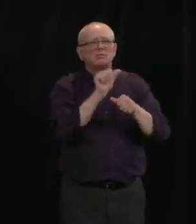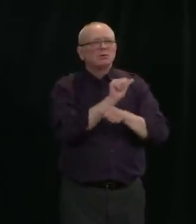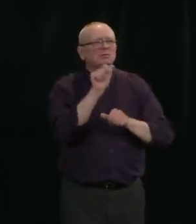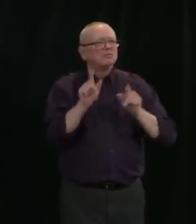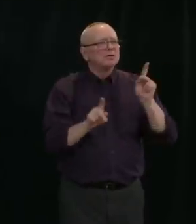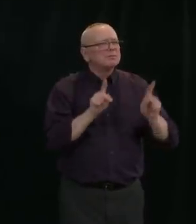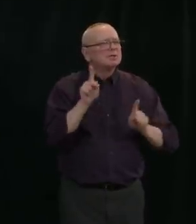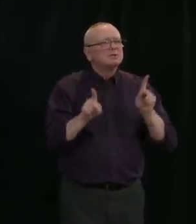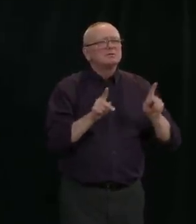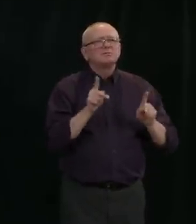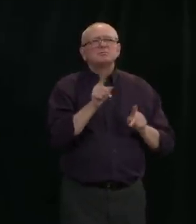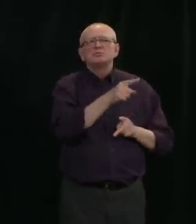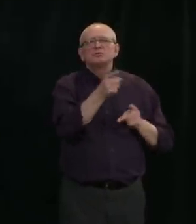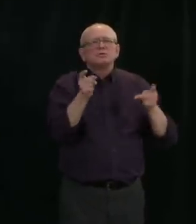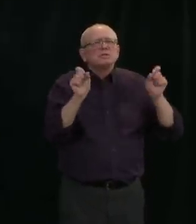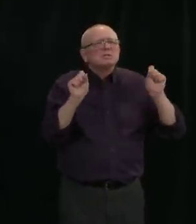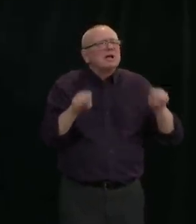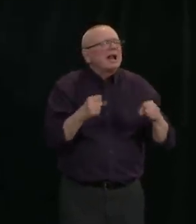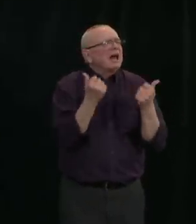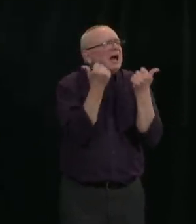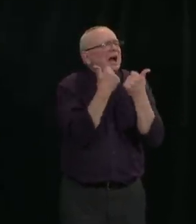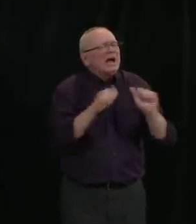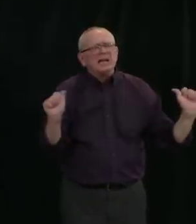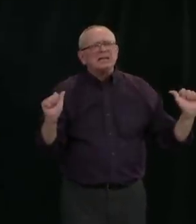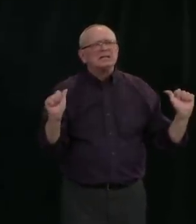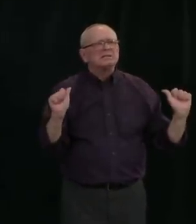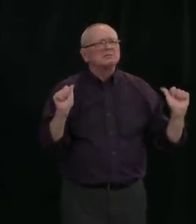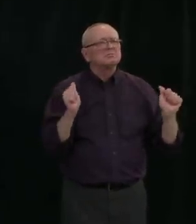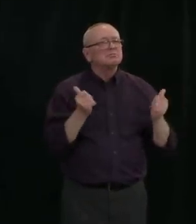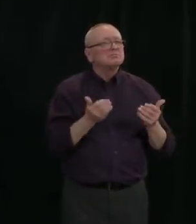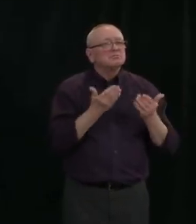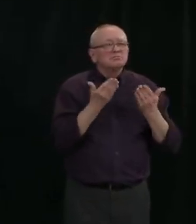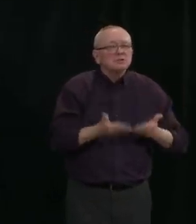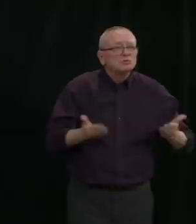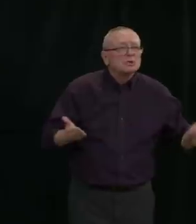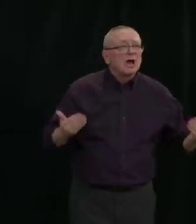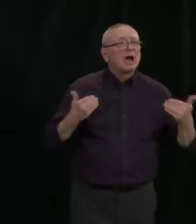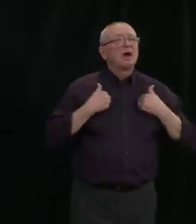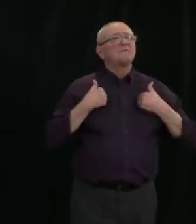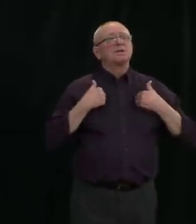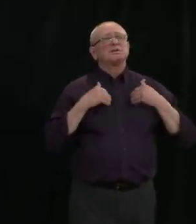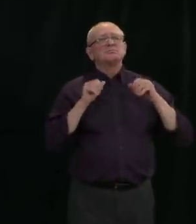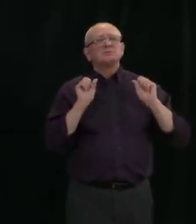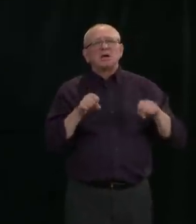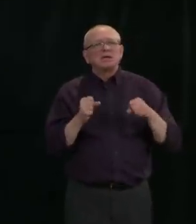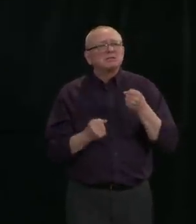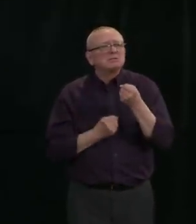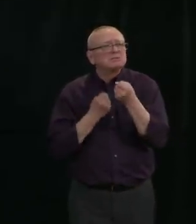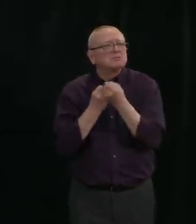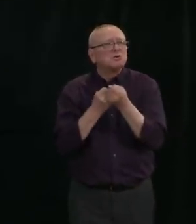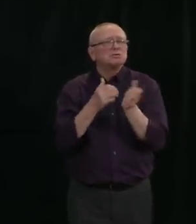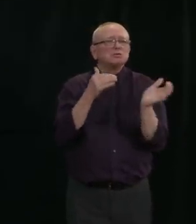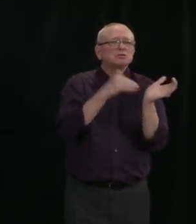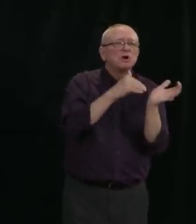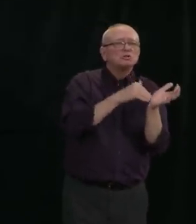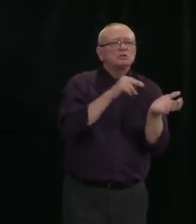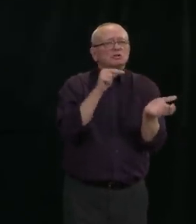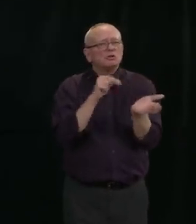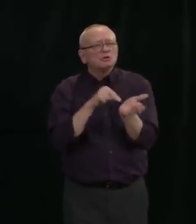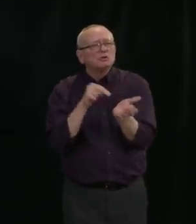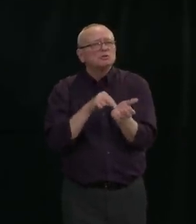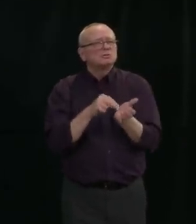to frontline health care workers, to staff in our homeless shelters, to people who are in self-isolation,